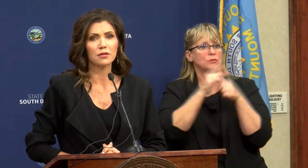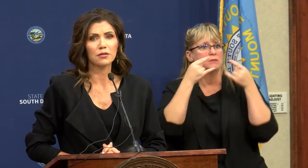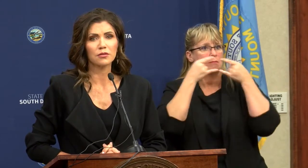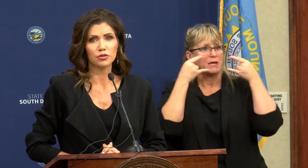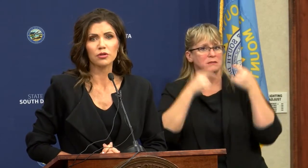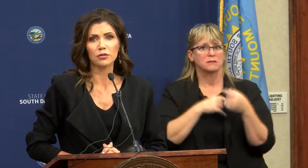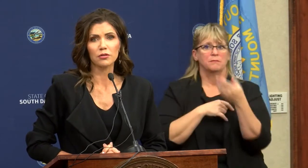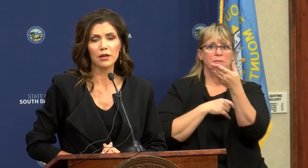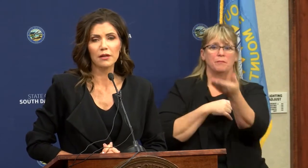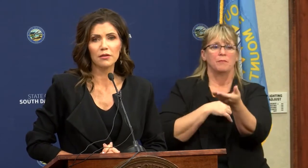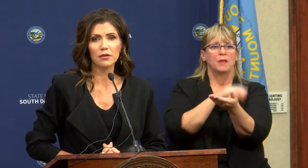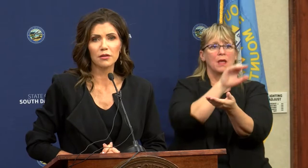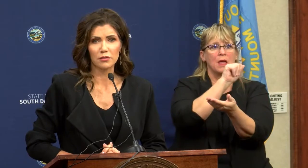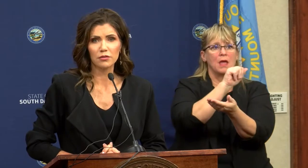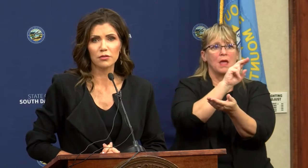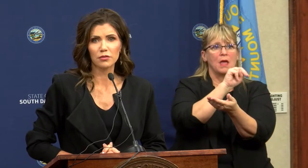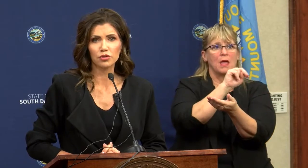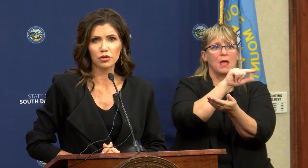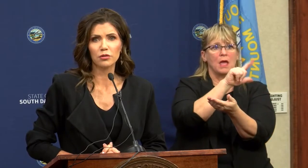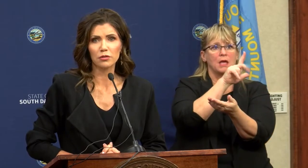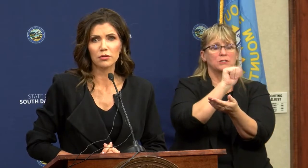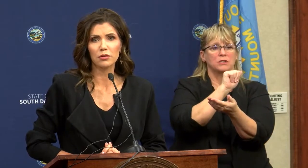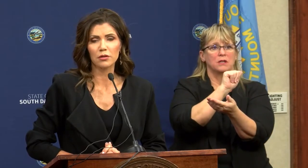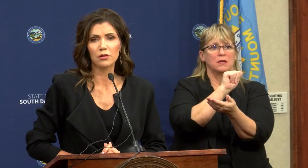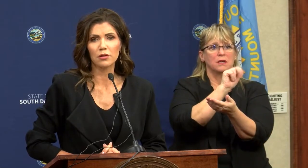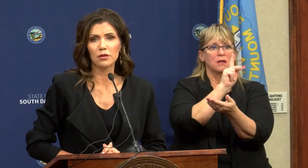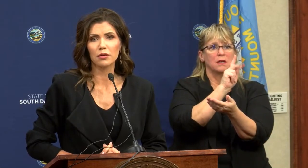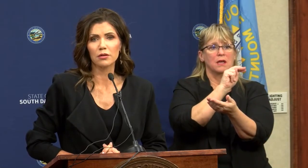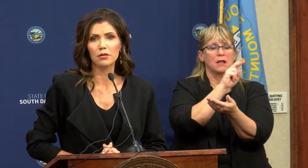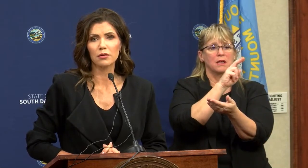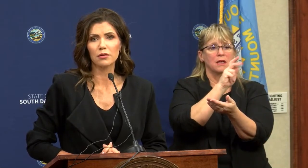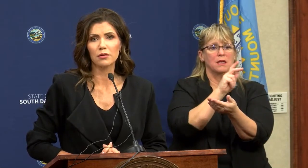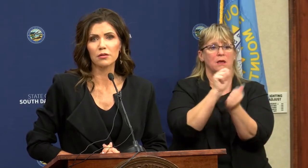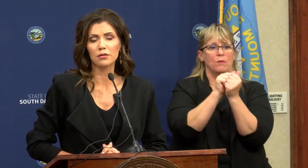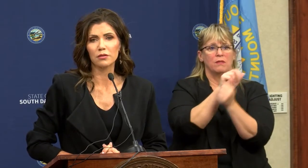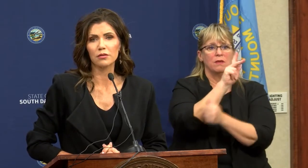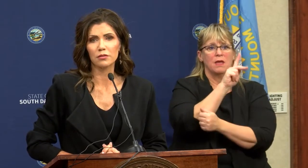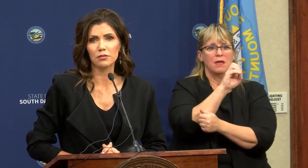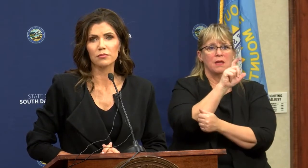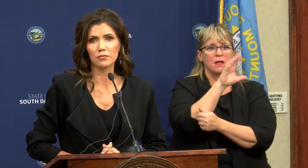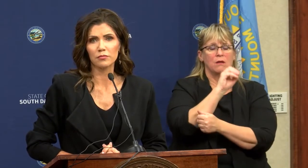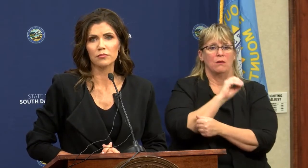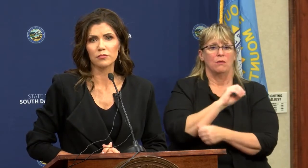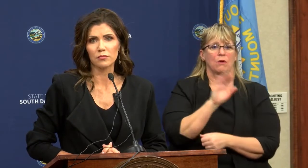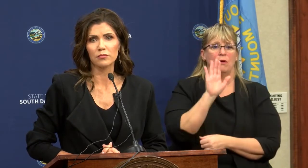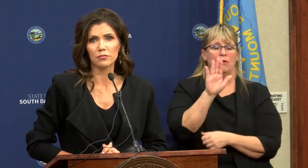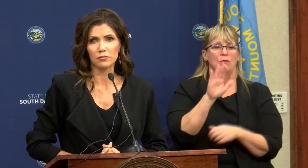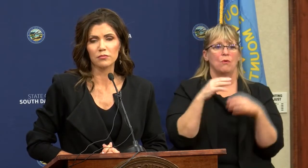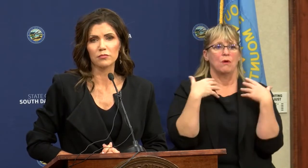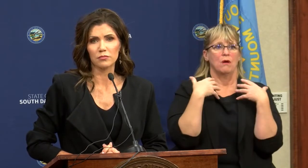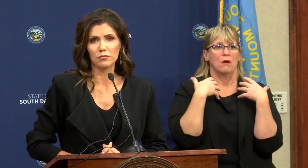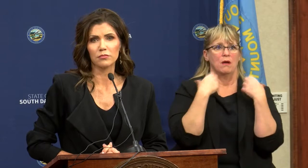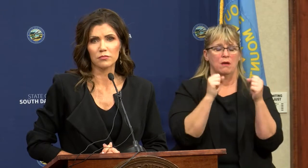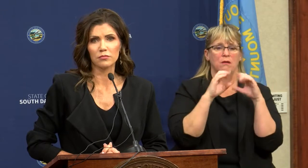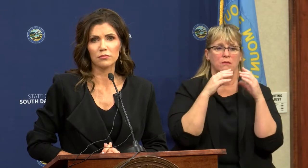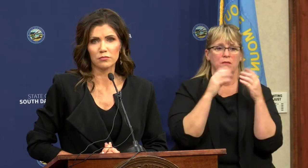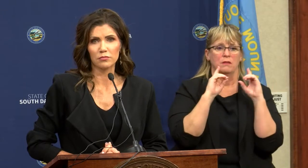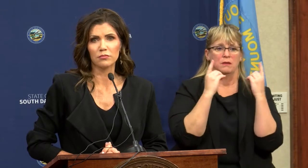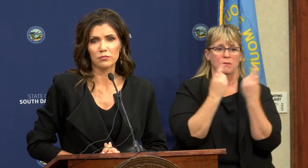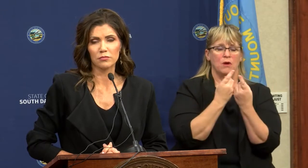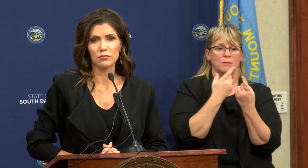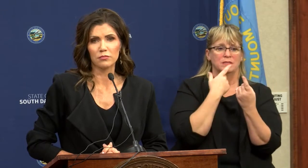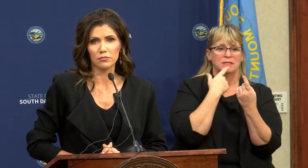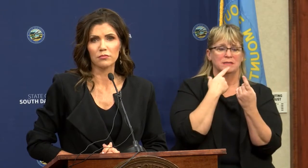Governor Noem, Angela from Kello. I have somewhat of a follow-up to that question. Your health department has consistently said if you